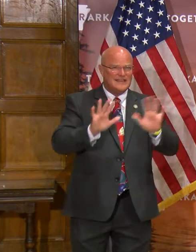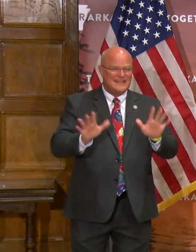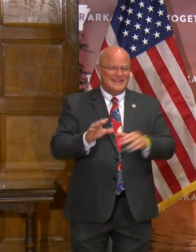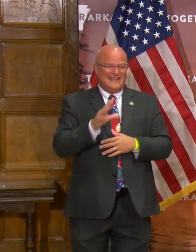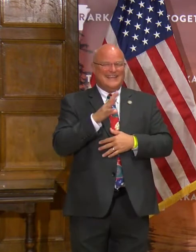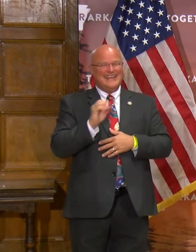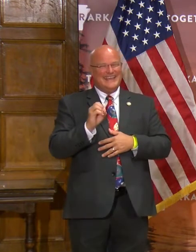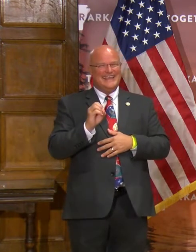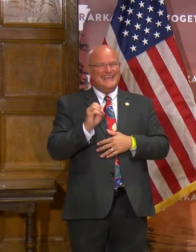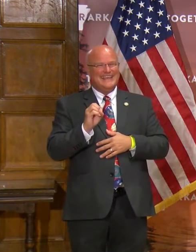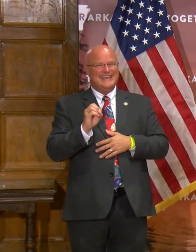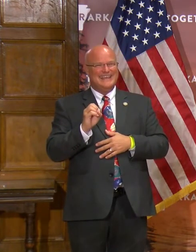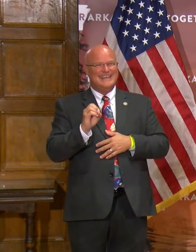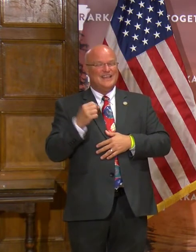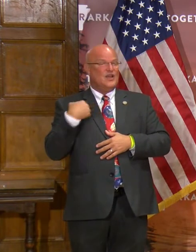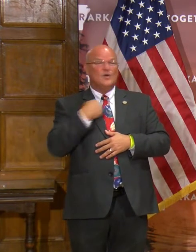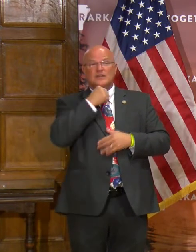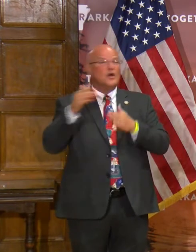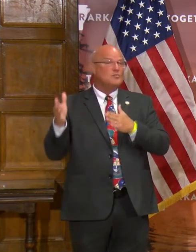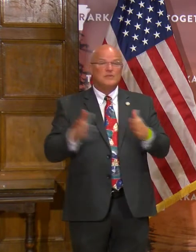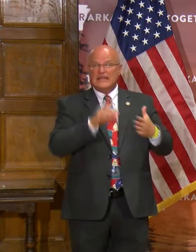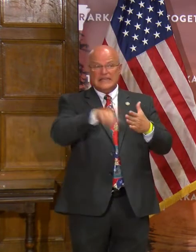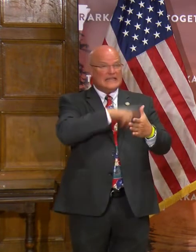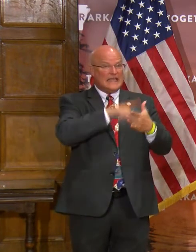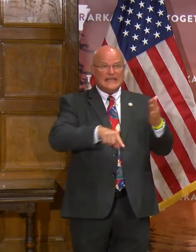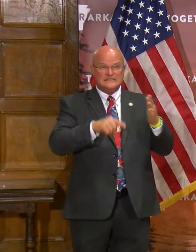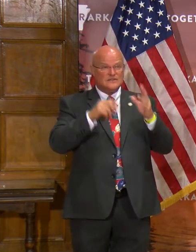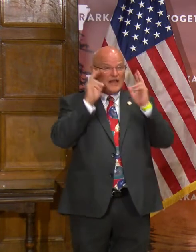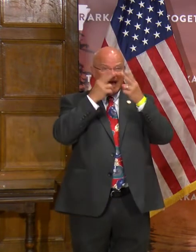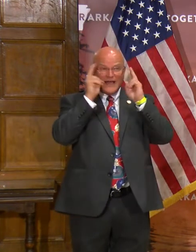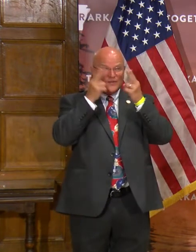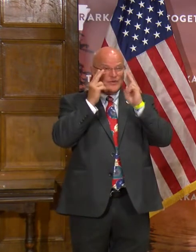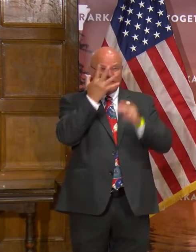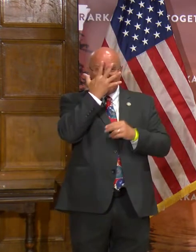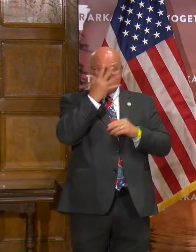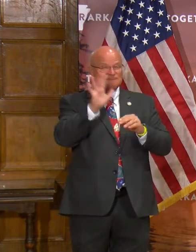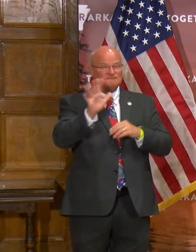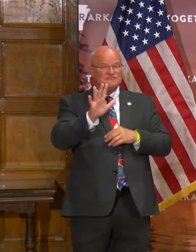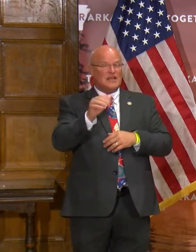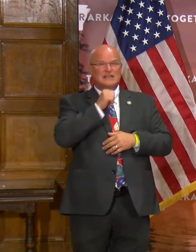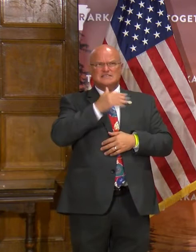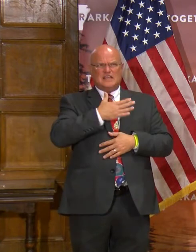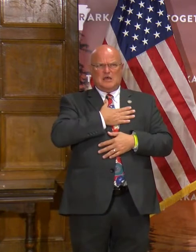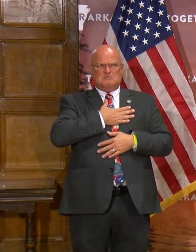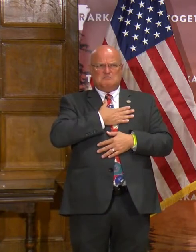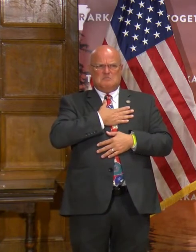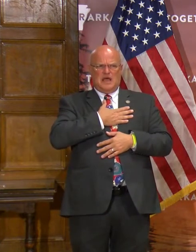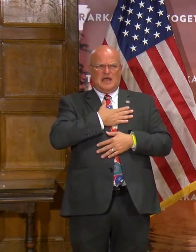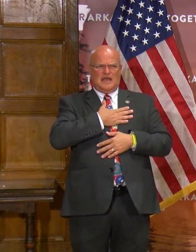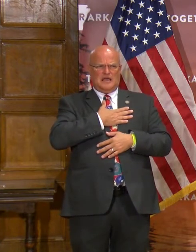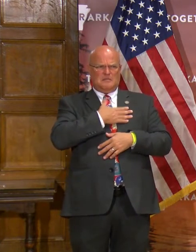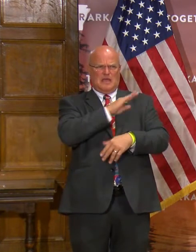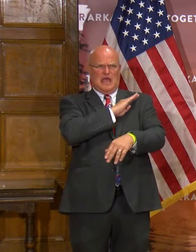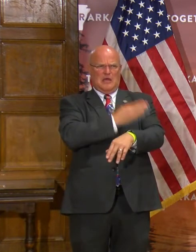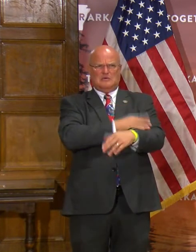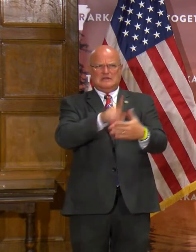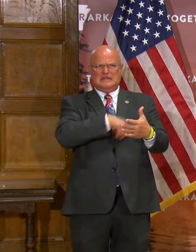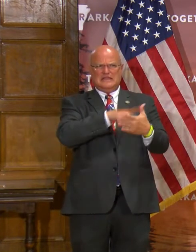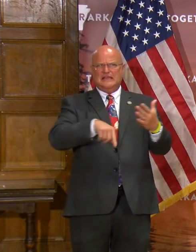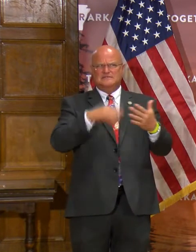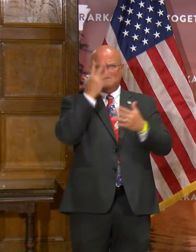And we don't plan on canceling Halloween. I don't know that that's within my prerogative to cancel Halloween.